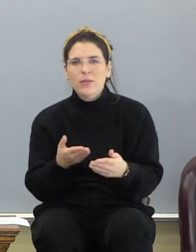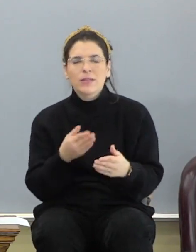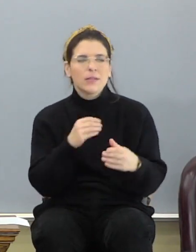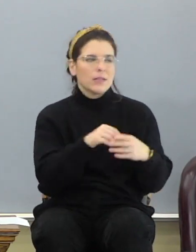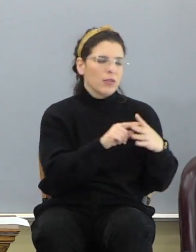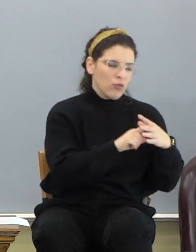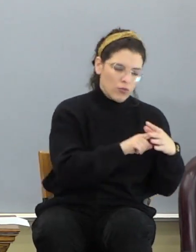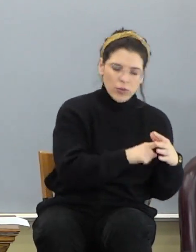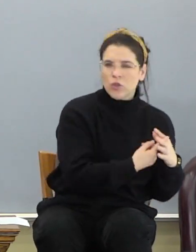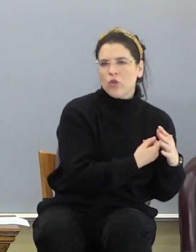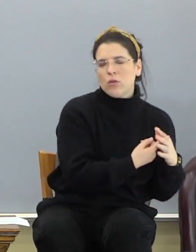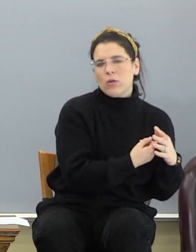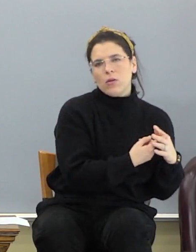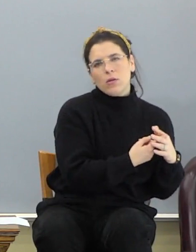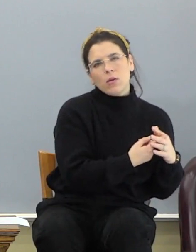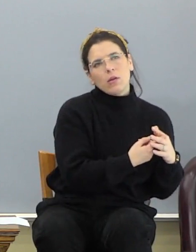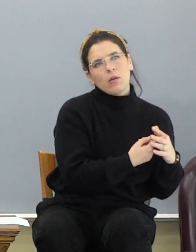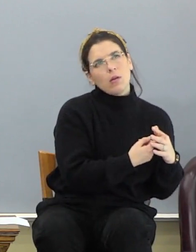in the original.